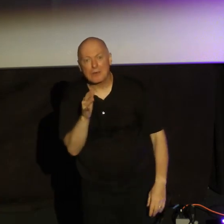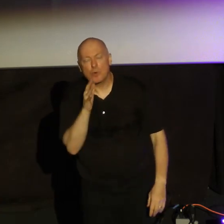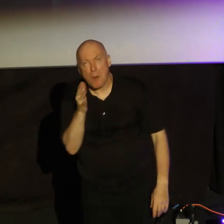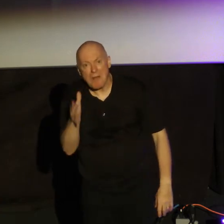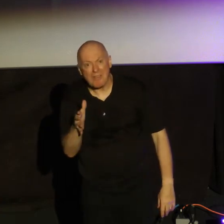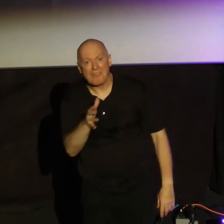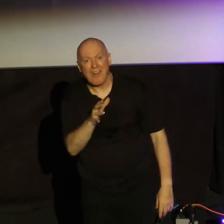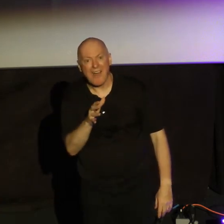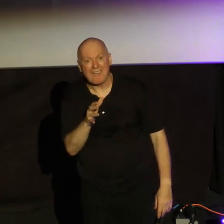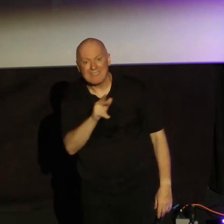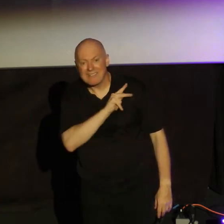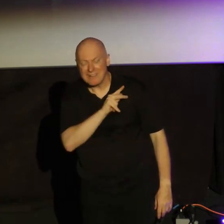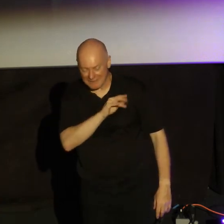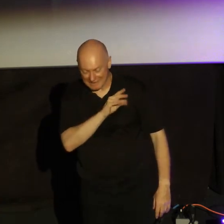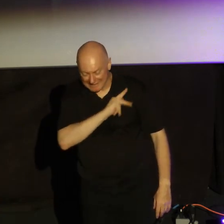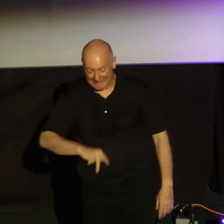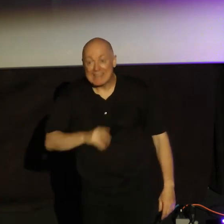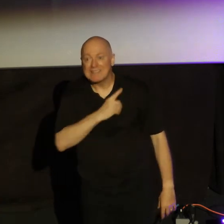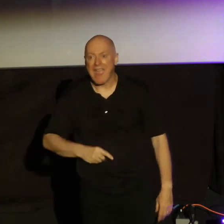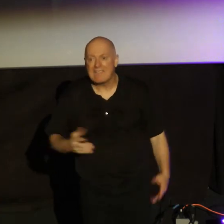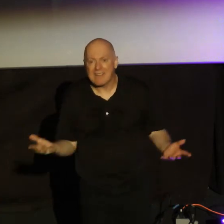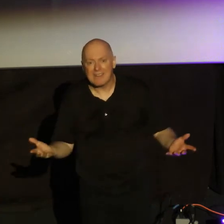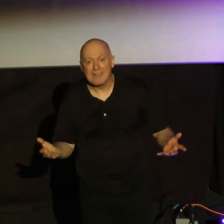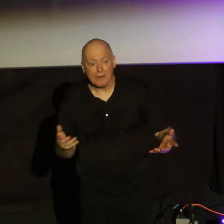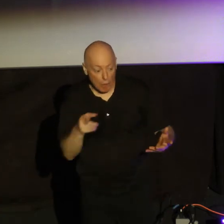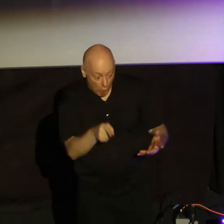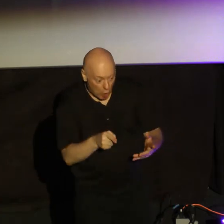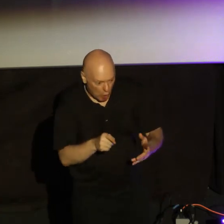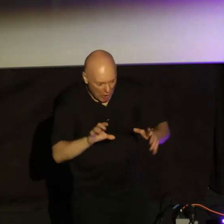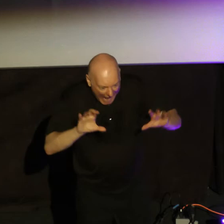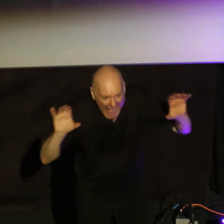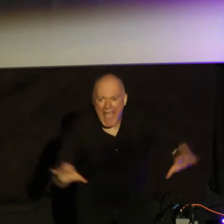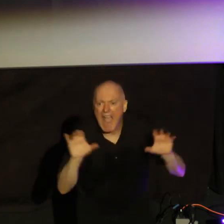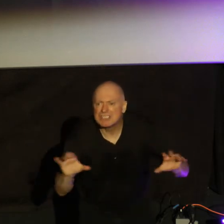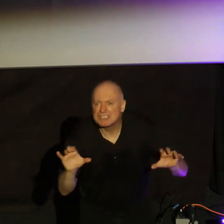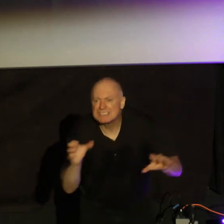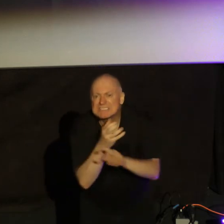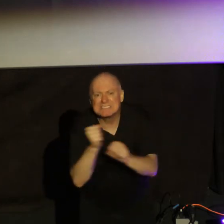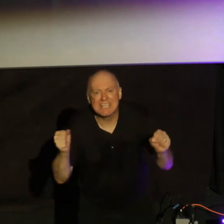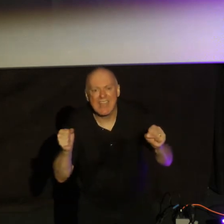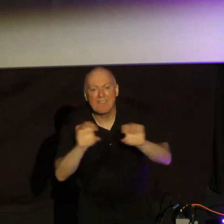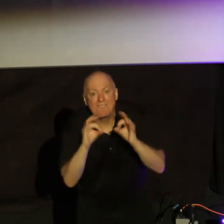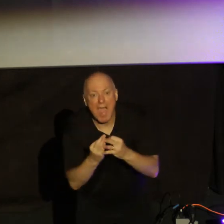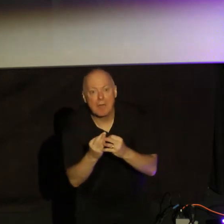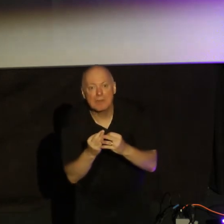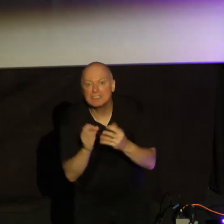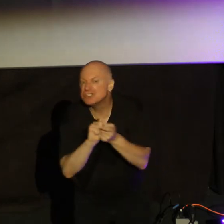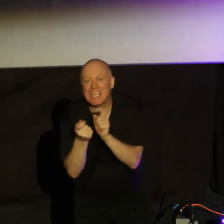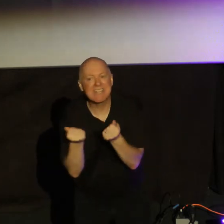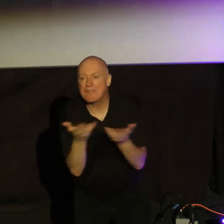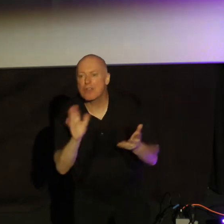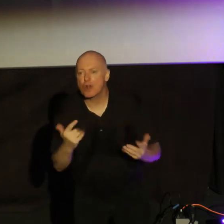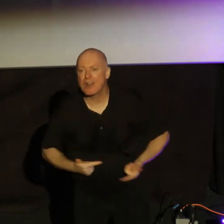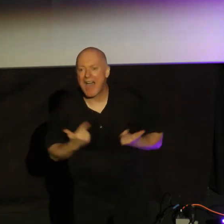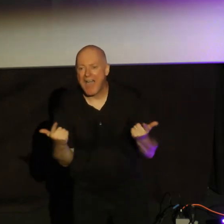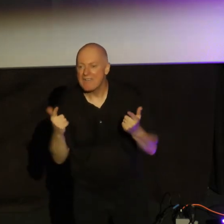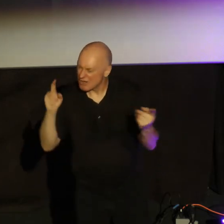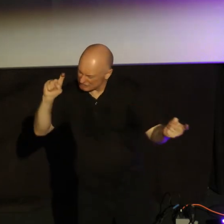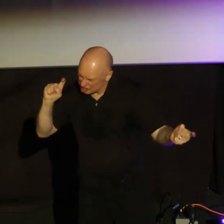faith called her to action, saved her and her family, and changed everything in her life. Rahab radically changes her life